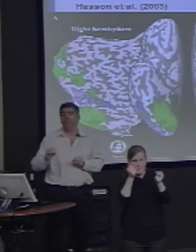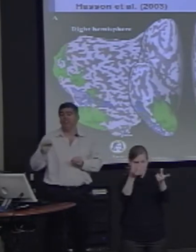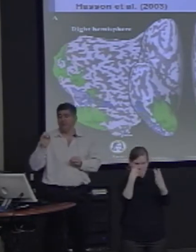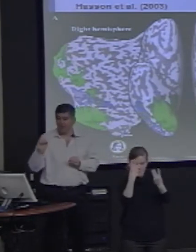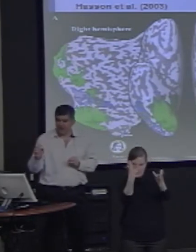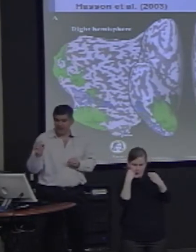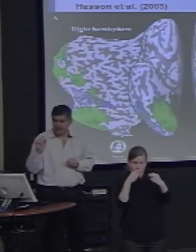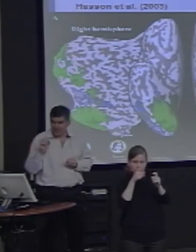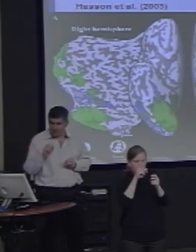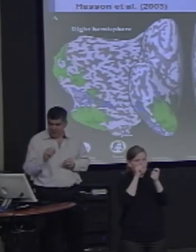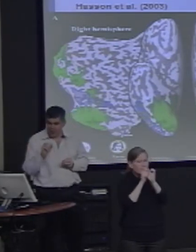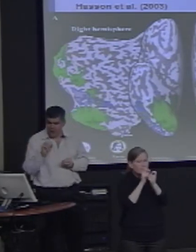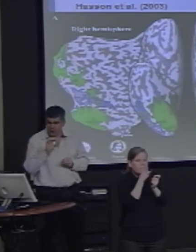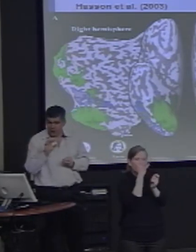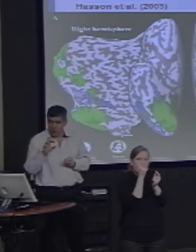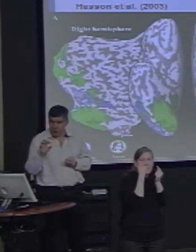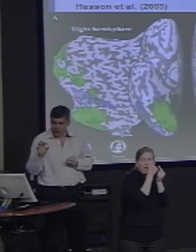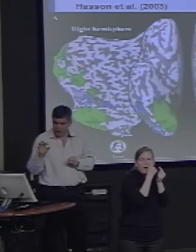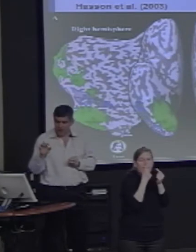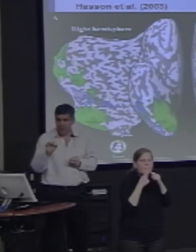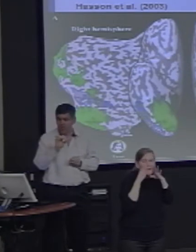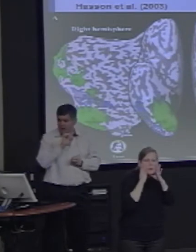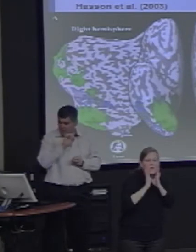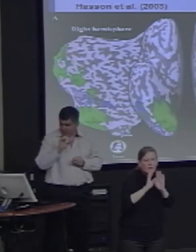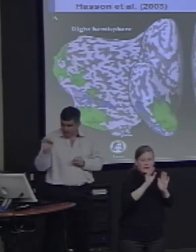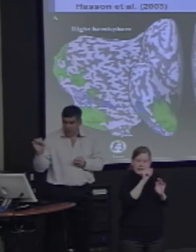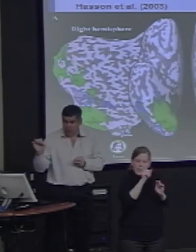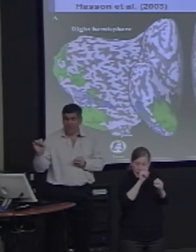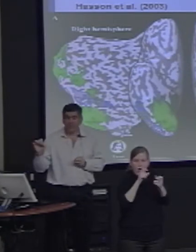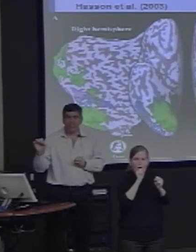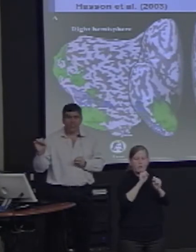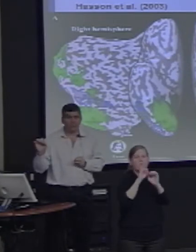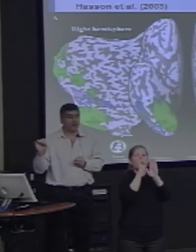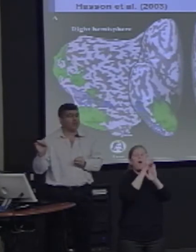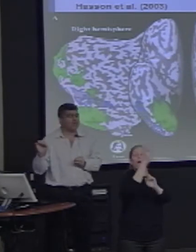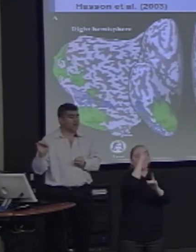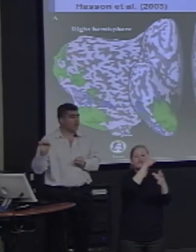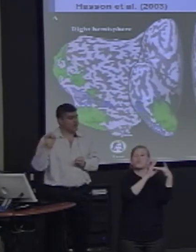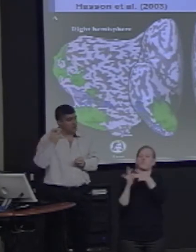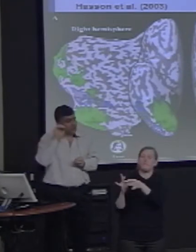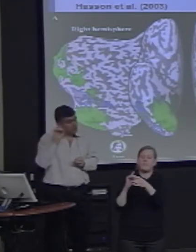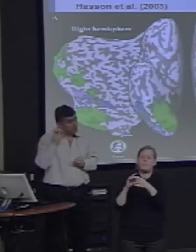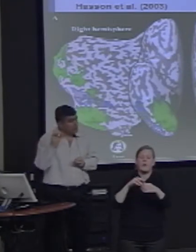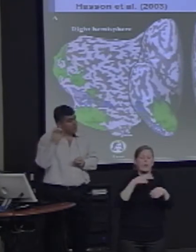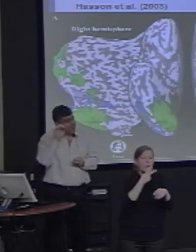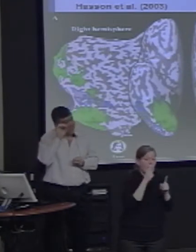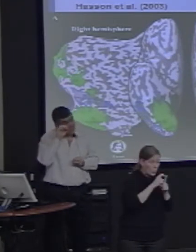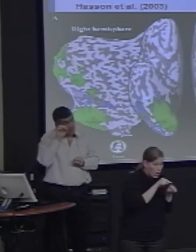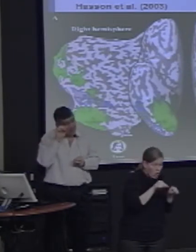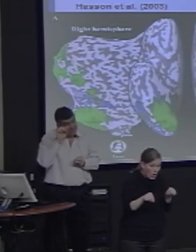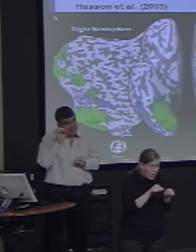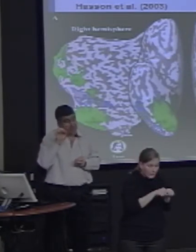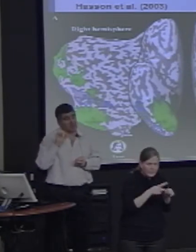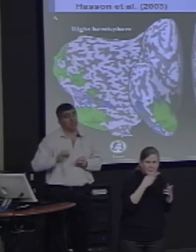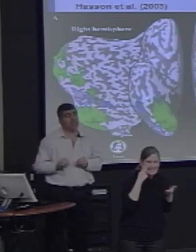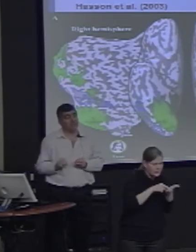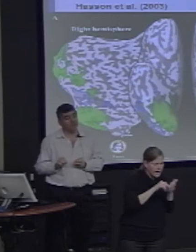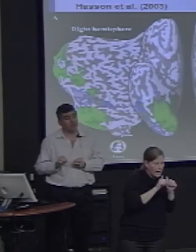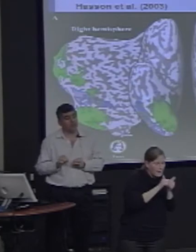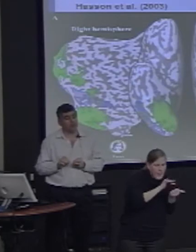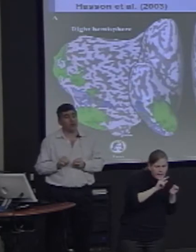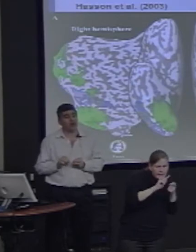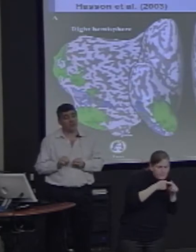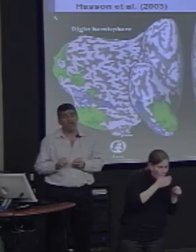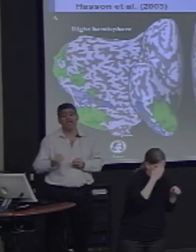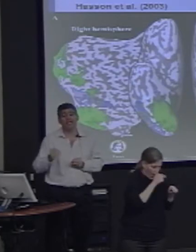To be able to distinguish two words very quickly as we're reading, when the words can differ by single tiny